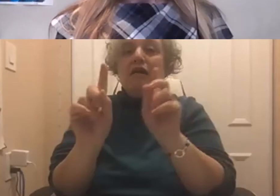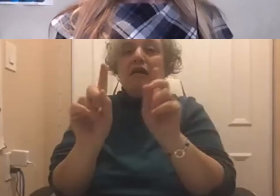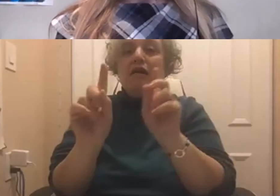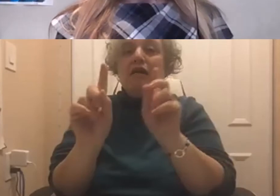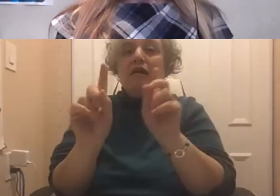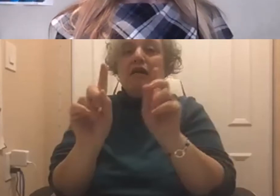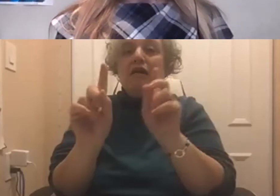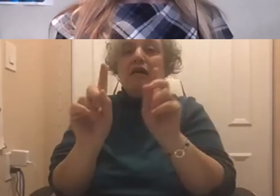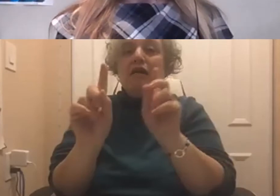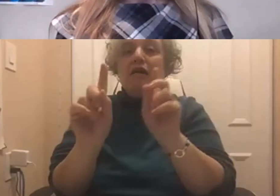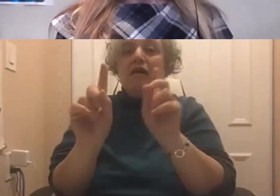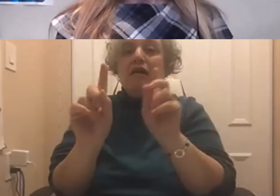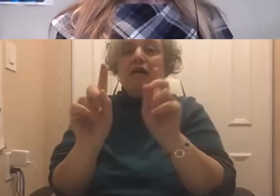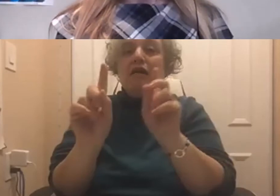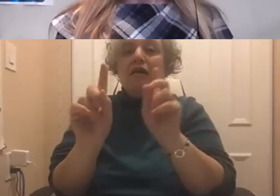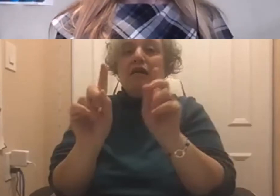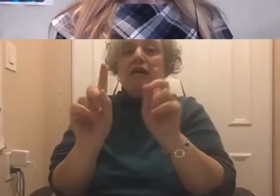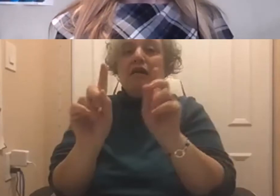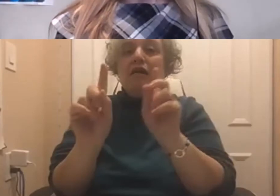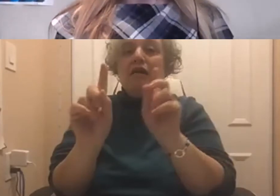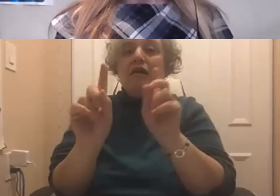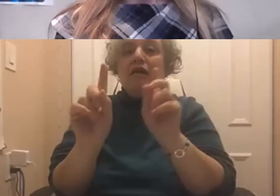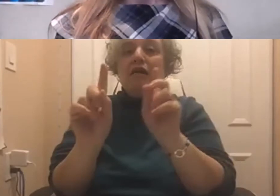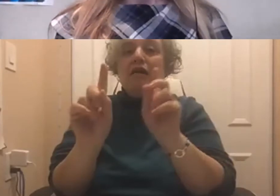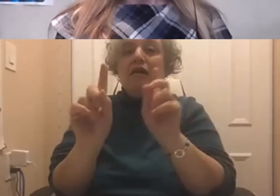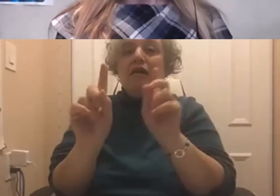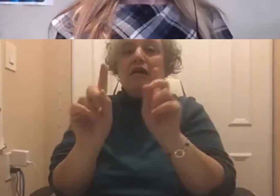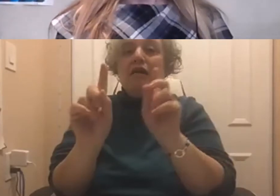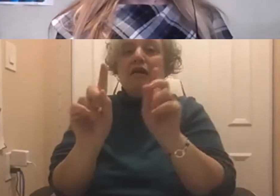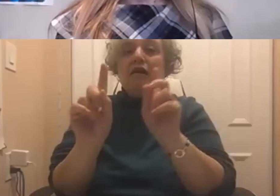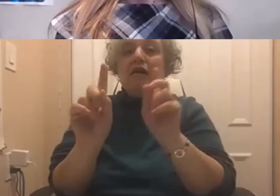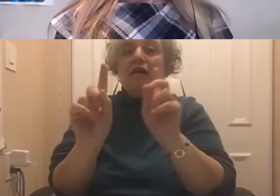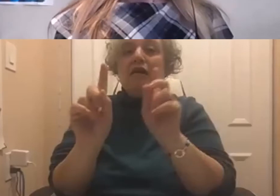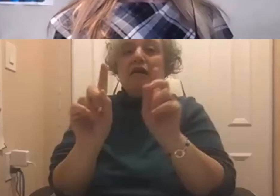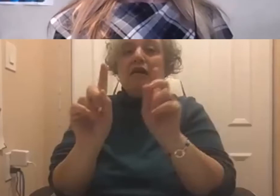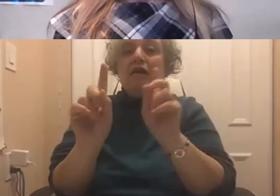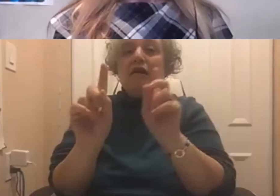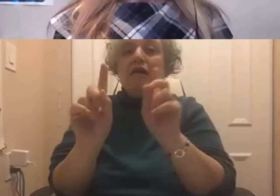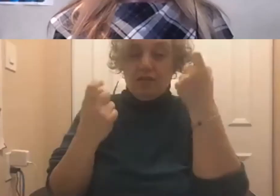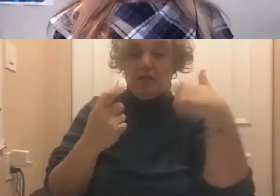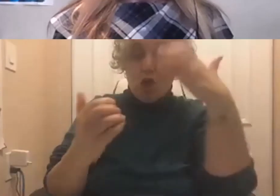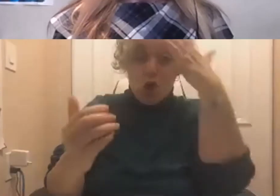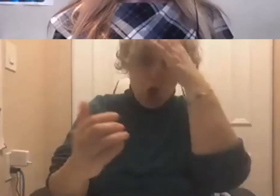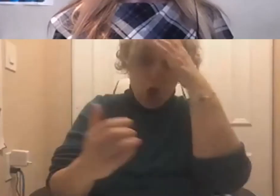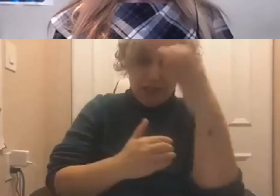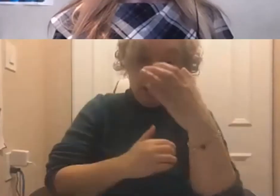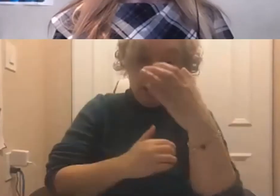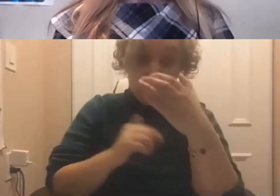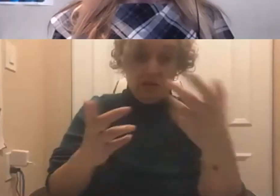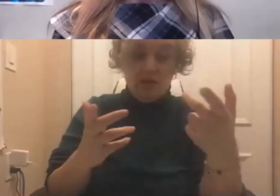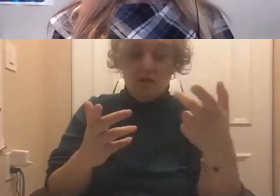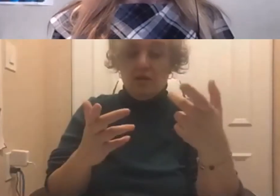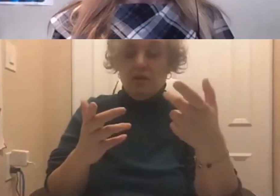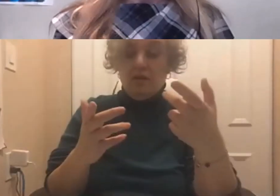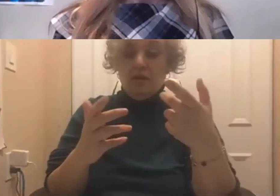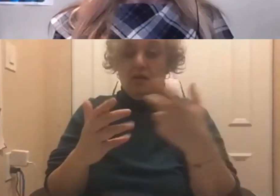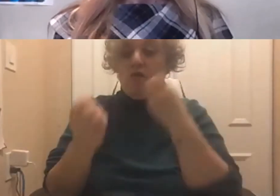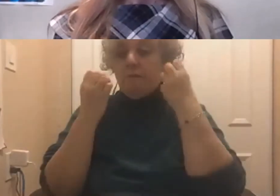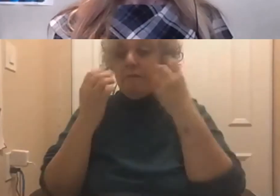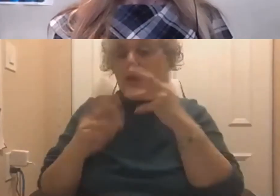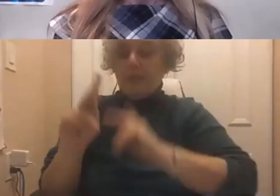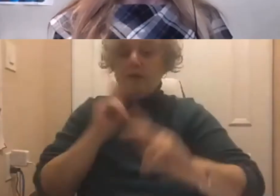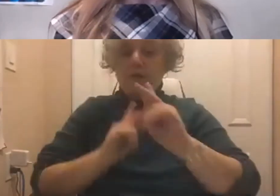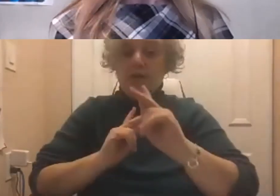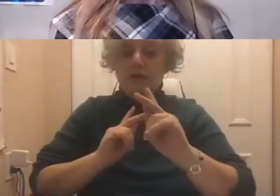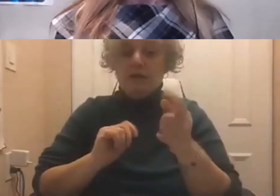Yeah, it's interesting, this whole concept of where, for many people who wanted